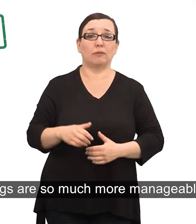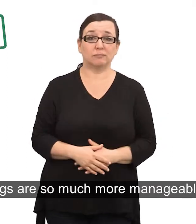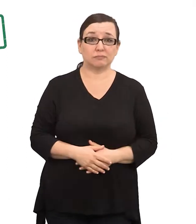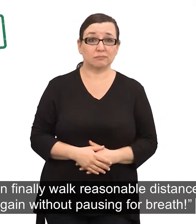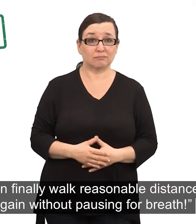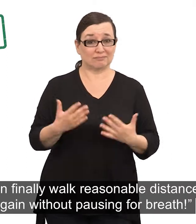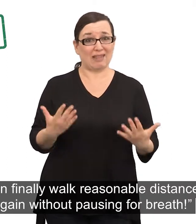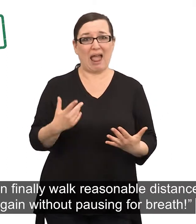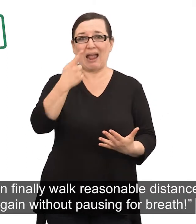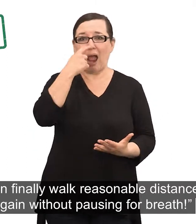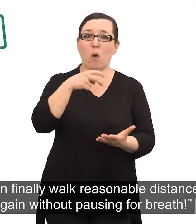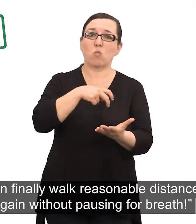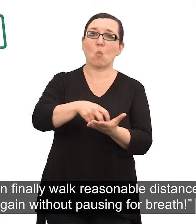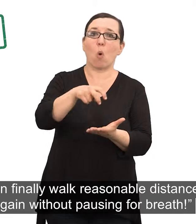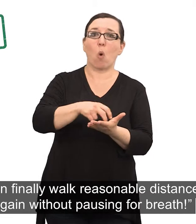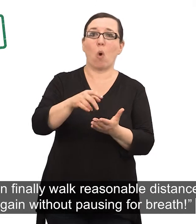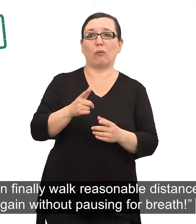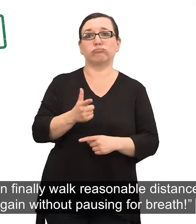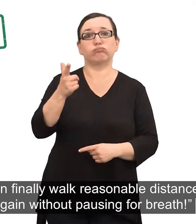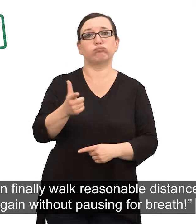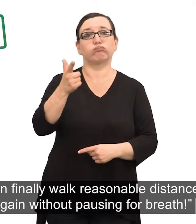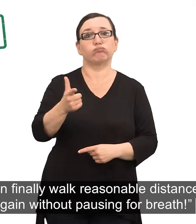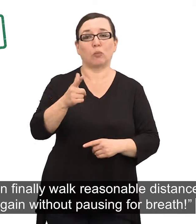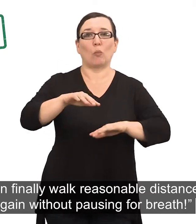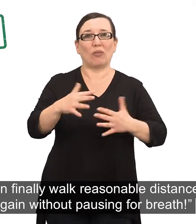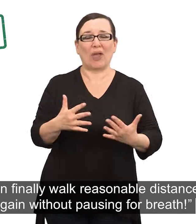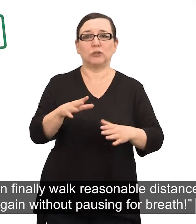I can finally walk reasonable distances again without pausing for breath.